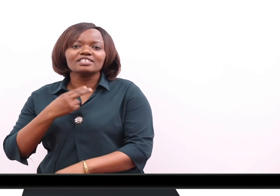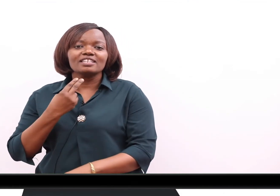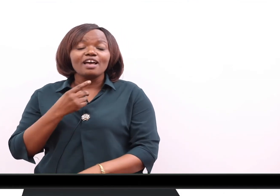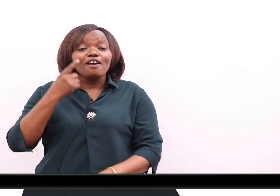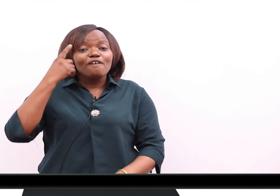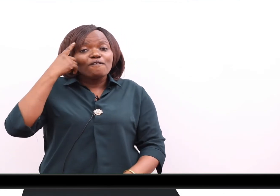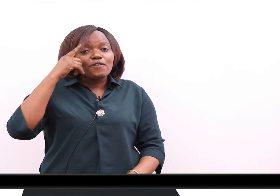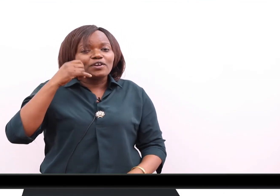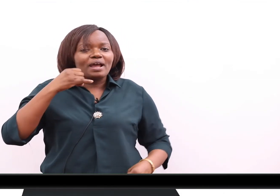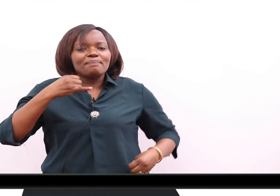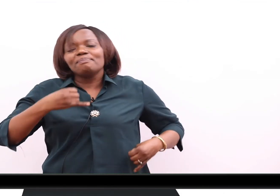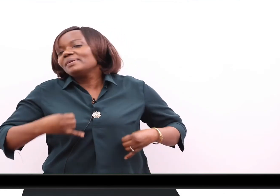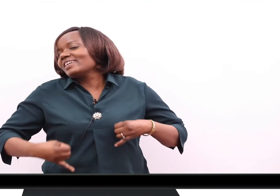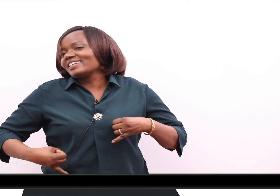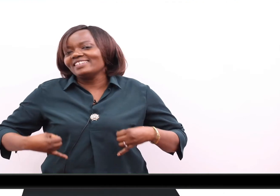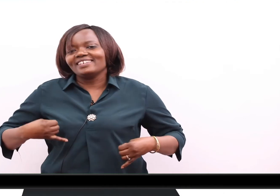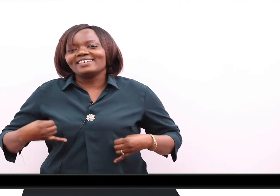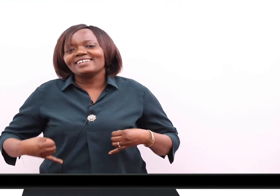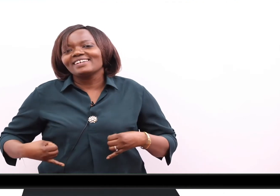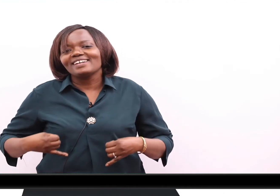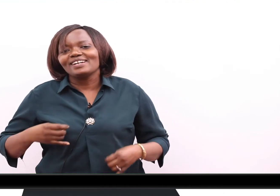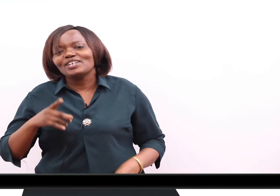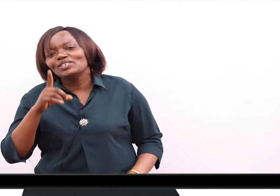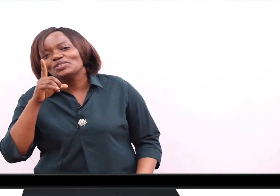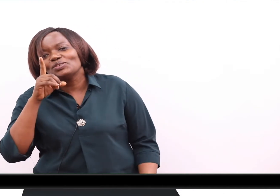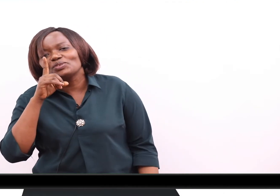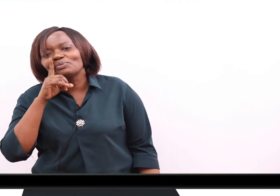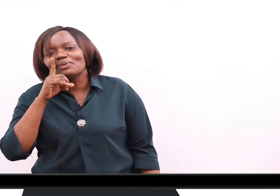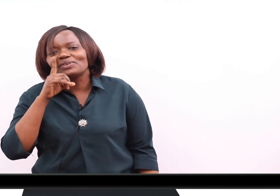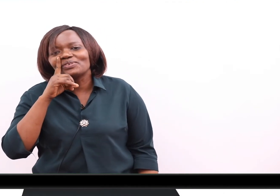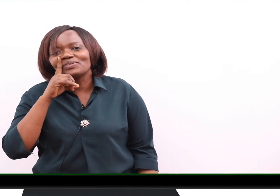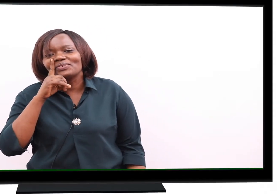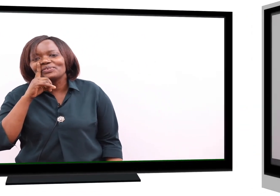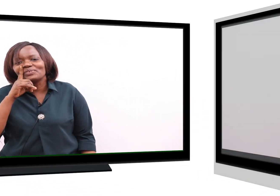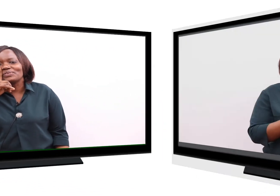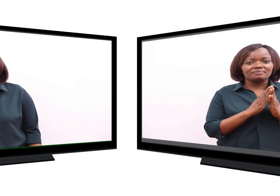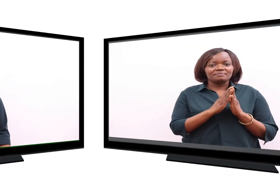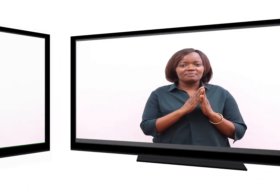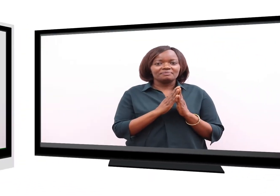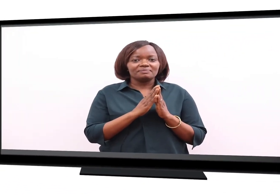us for a picnic tomorrow. Tomorrow.